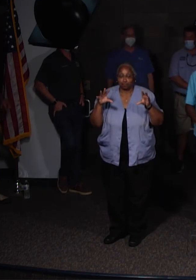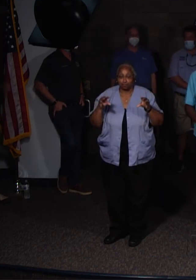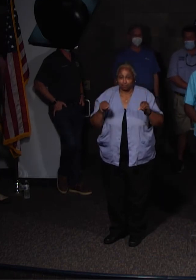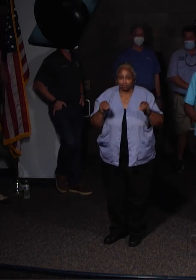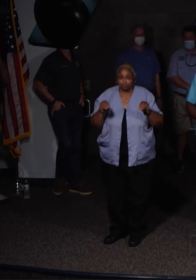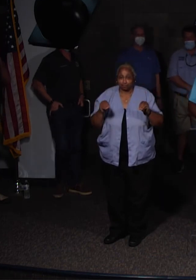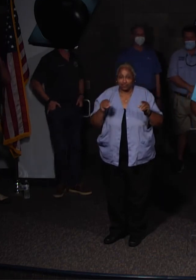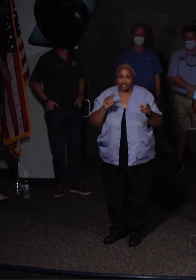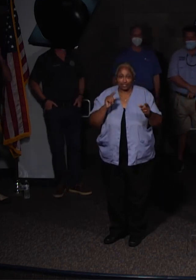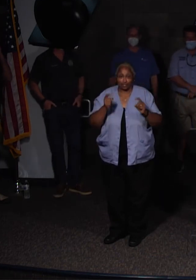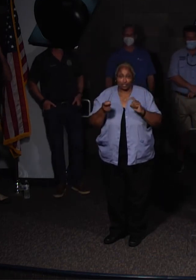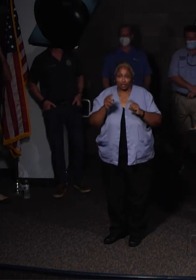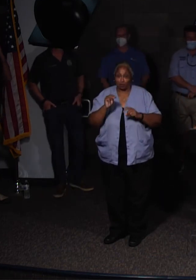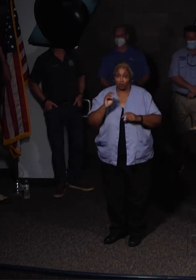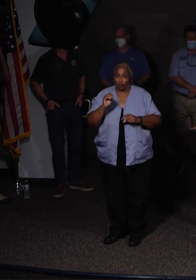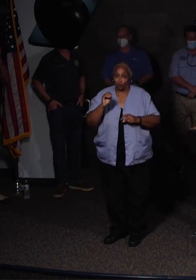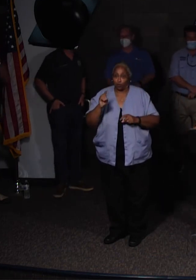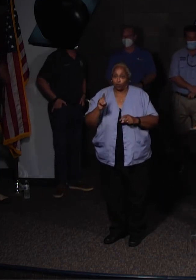Changing the mood.